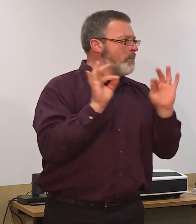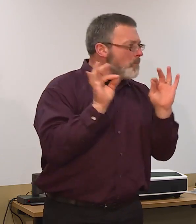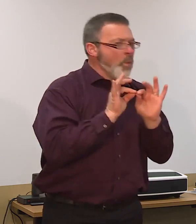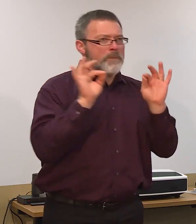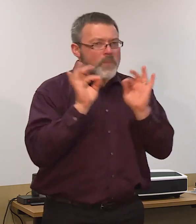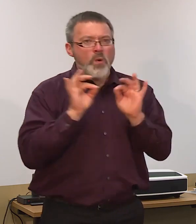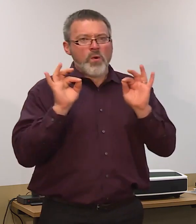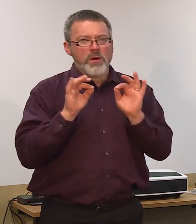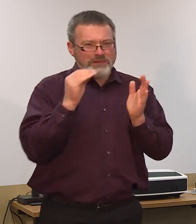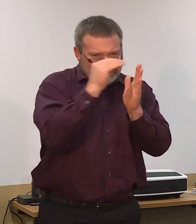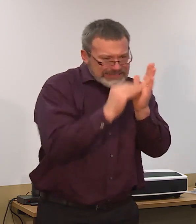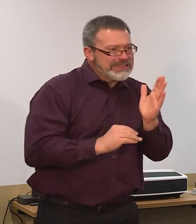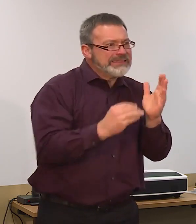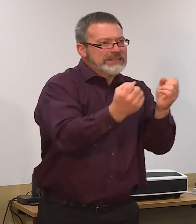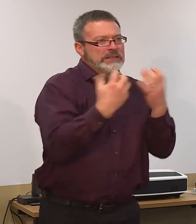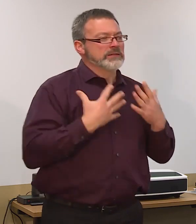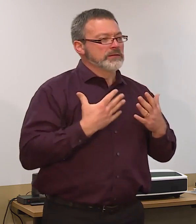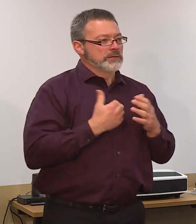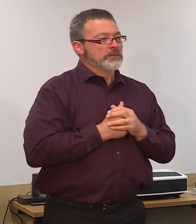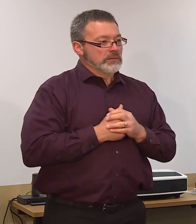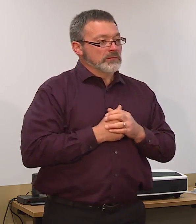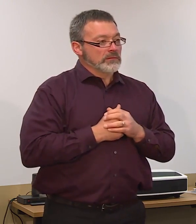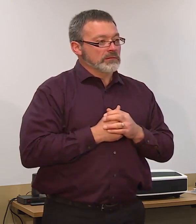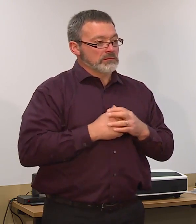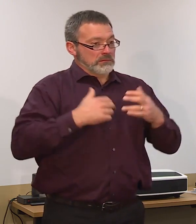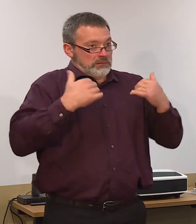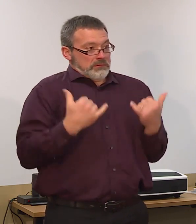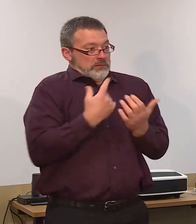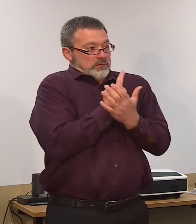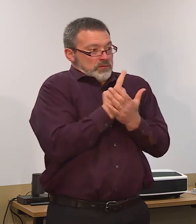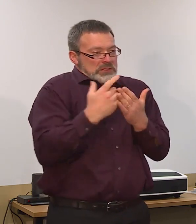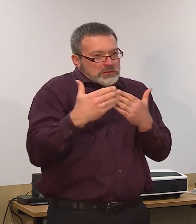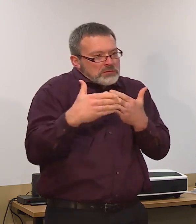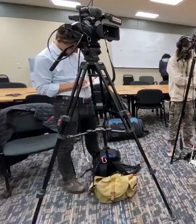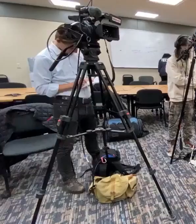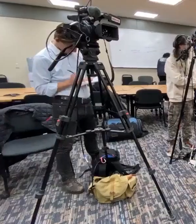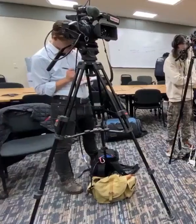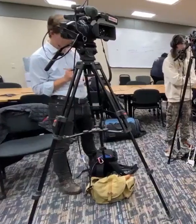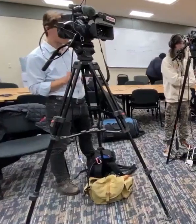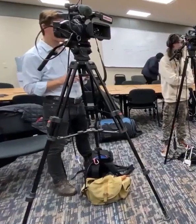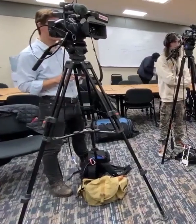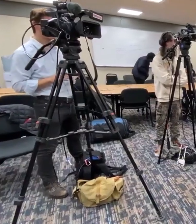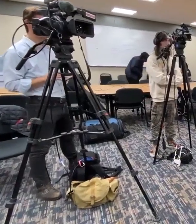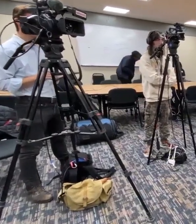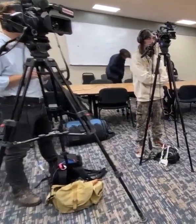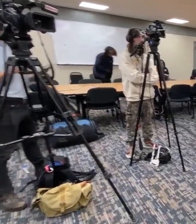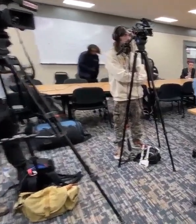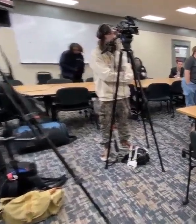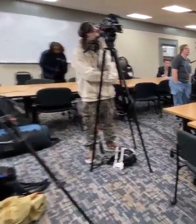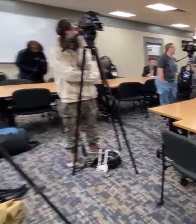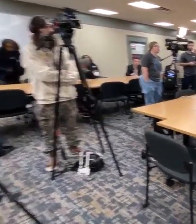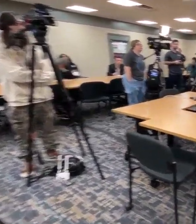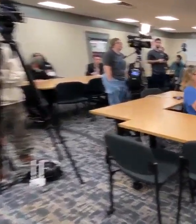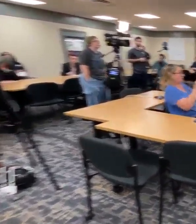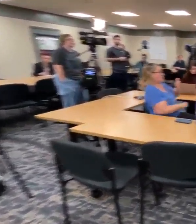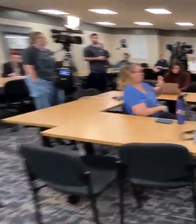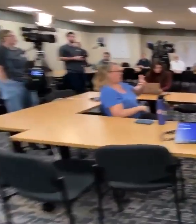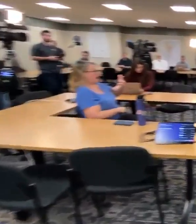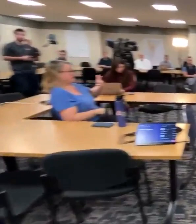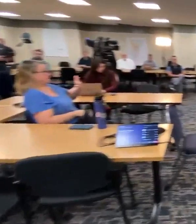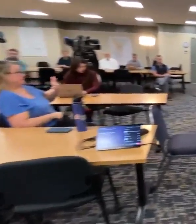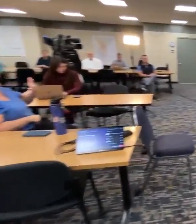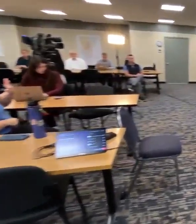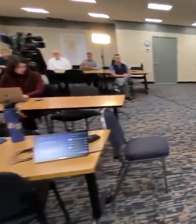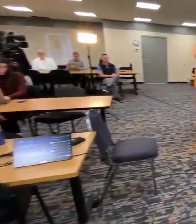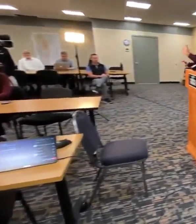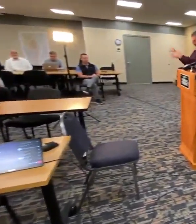we'll start making direct calls to anyone we have not heard back from. The state understands the workforce challenge, which is why